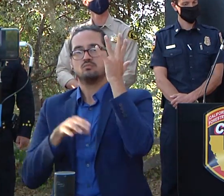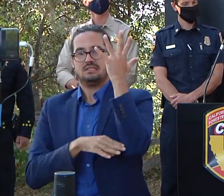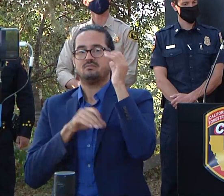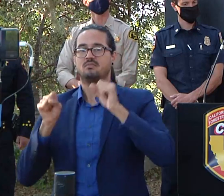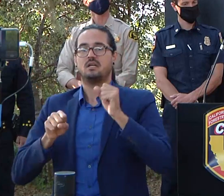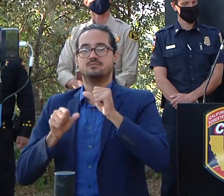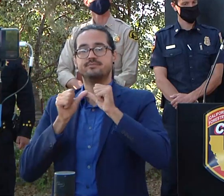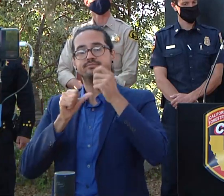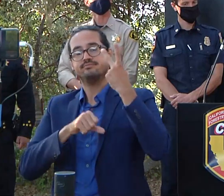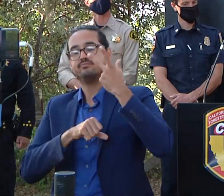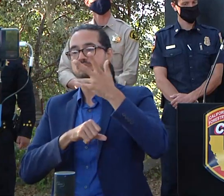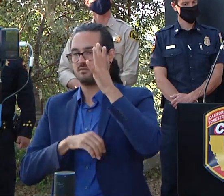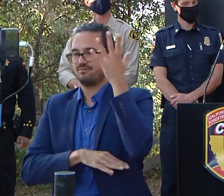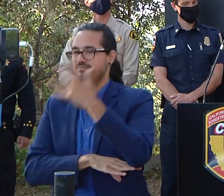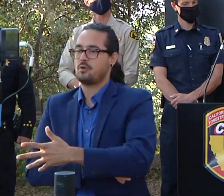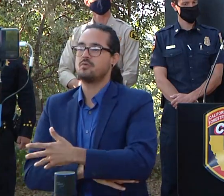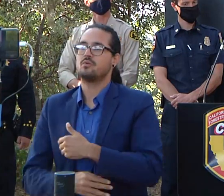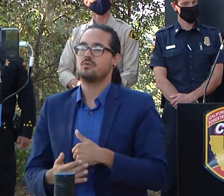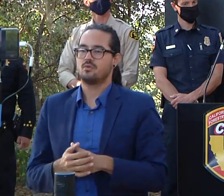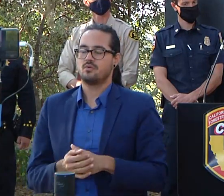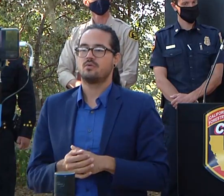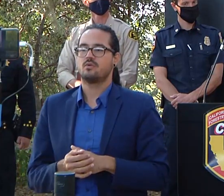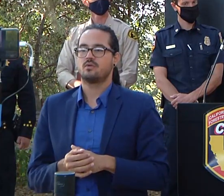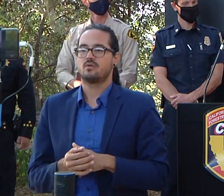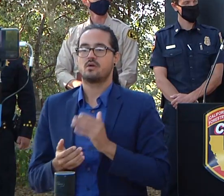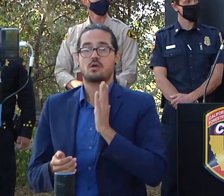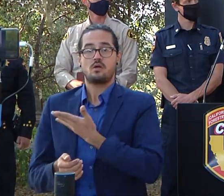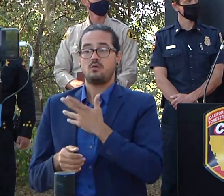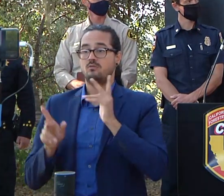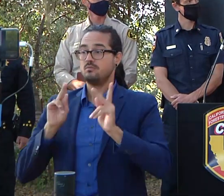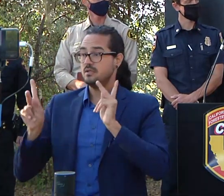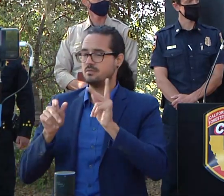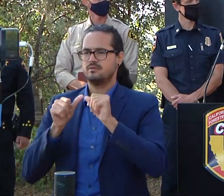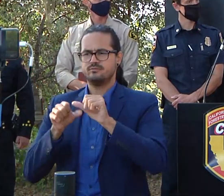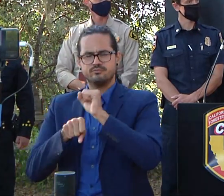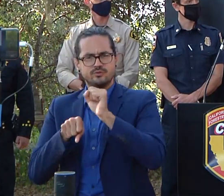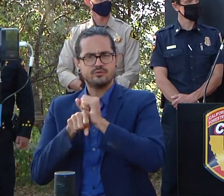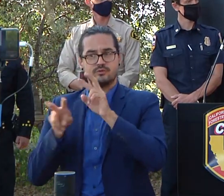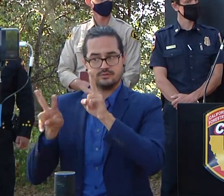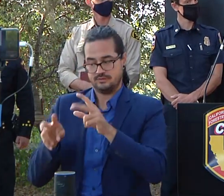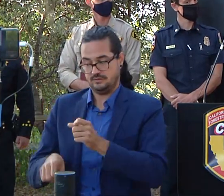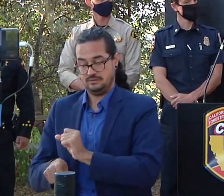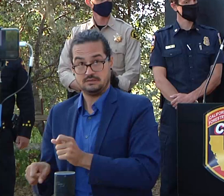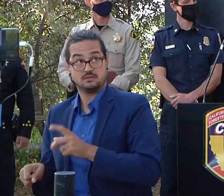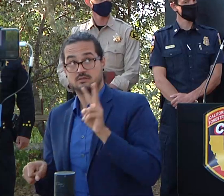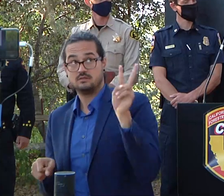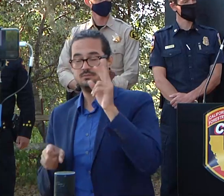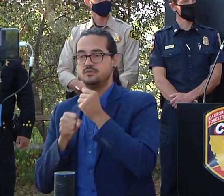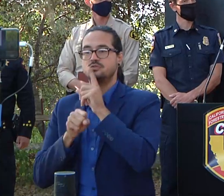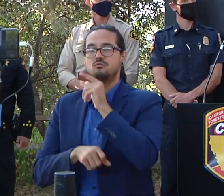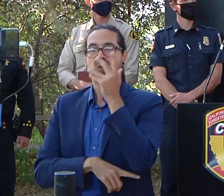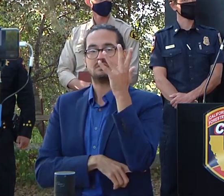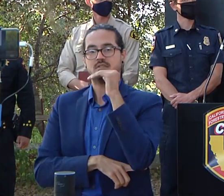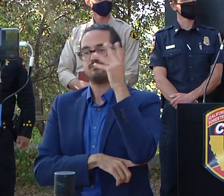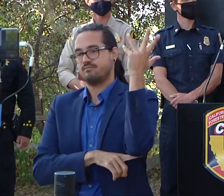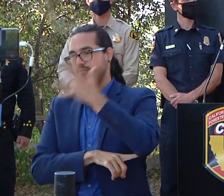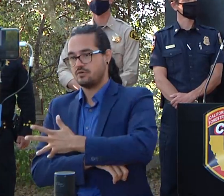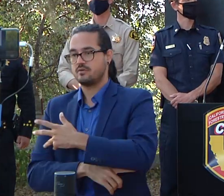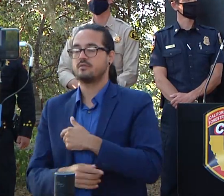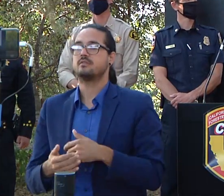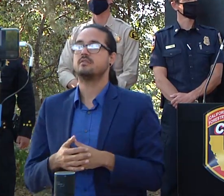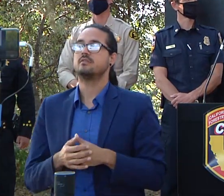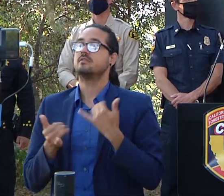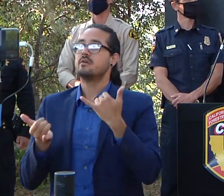roadways same uh same challenge there uh as far as our our air but uh air for our air force and our air efforts